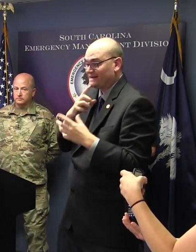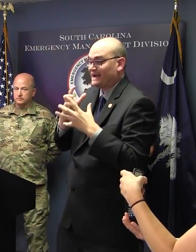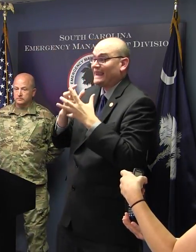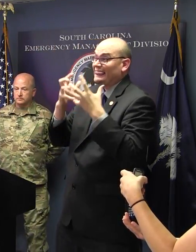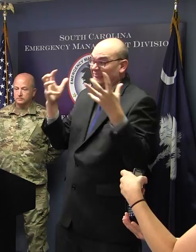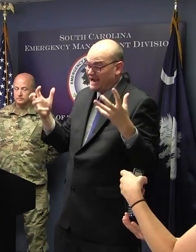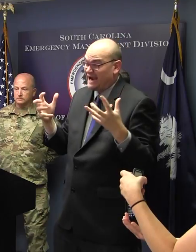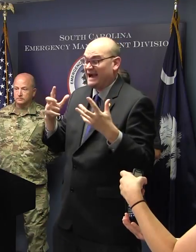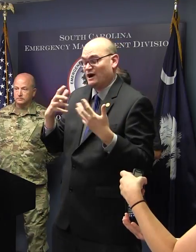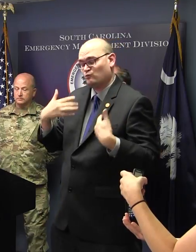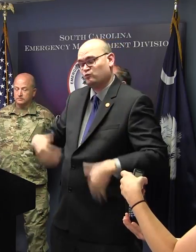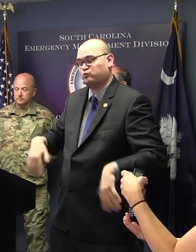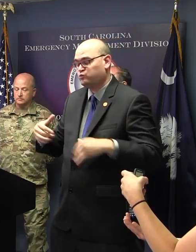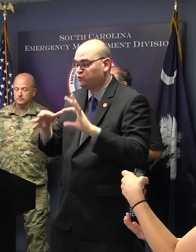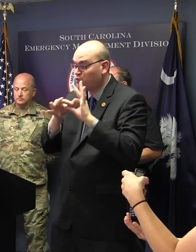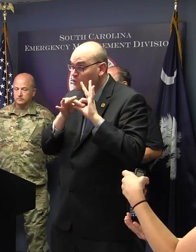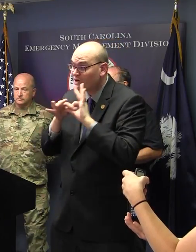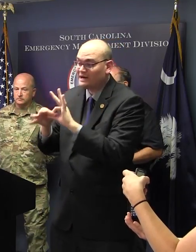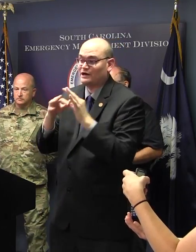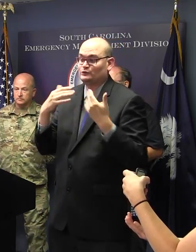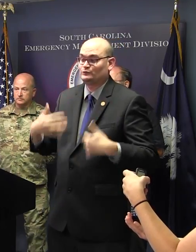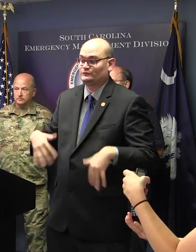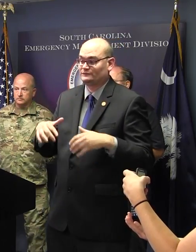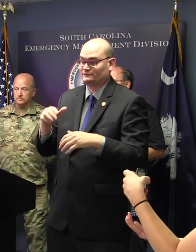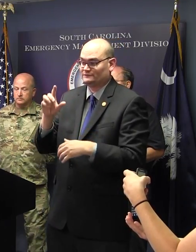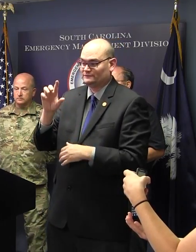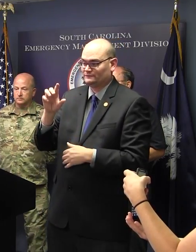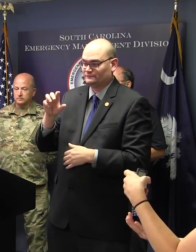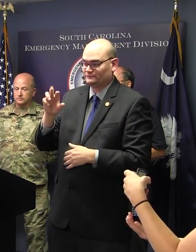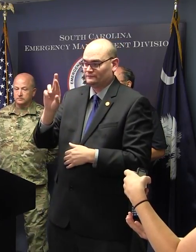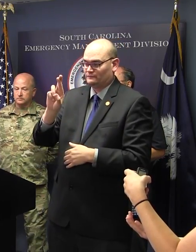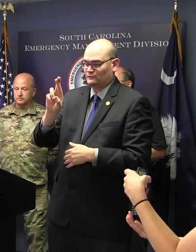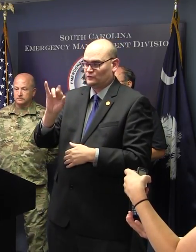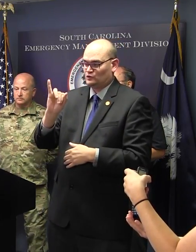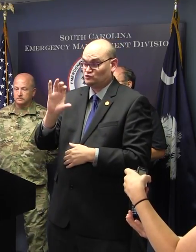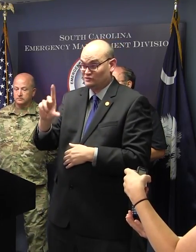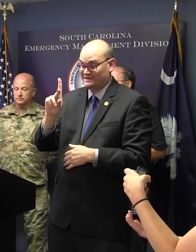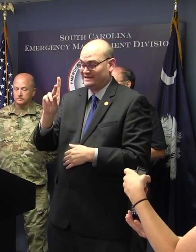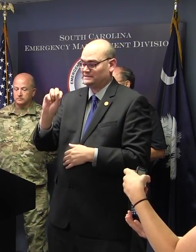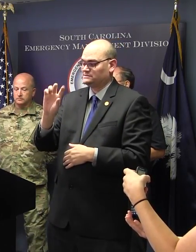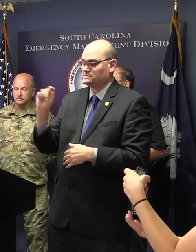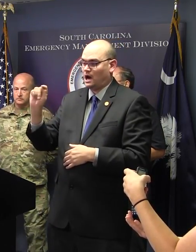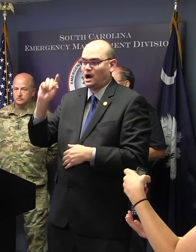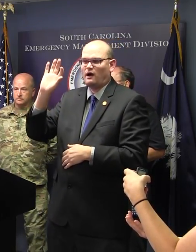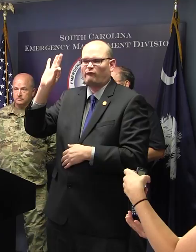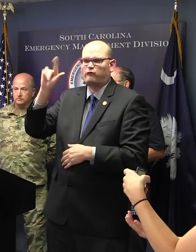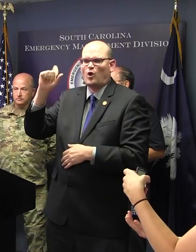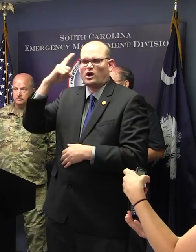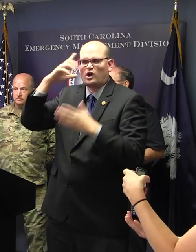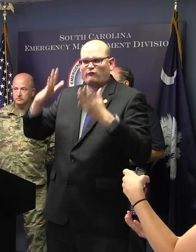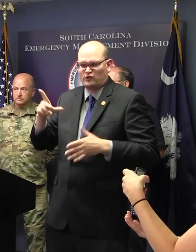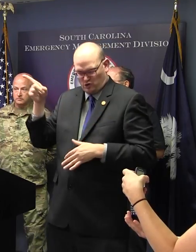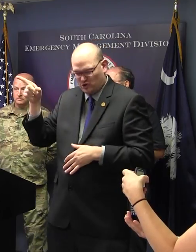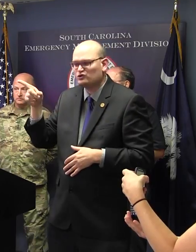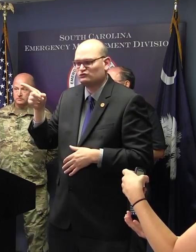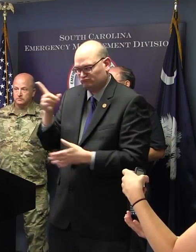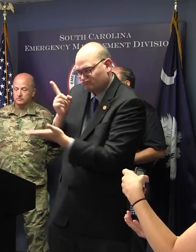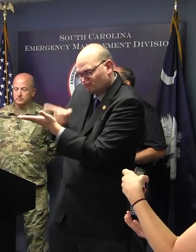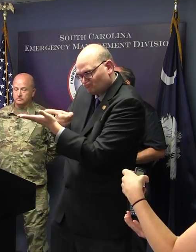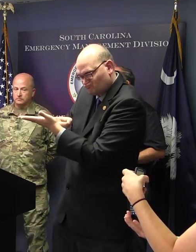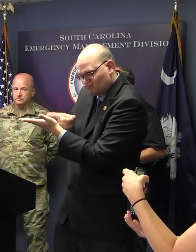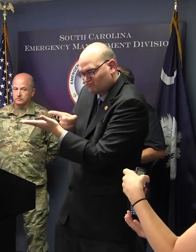Governor Rick Scott a little while ago, and he asked that I issue the executive order to allow the